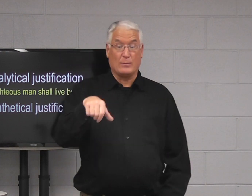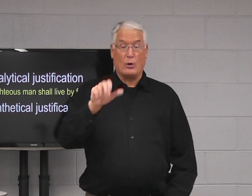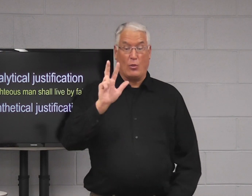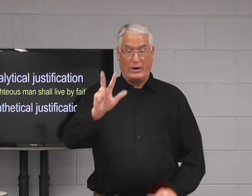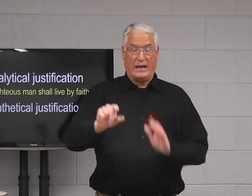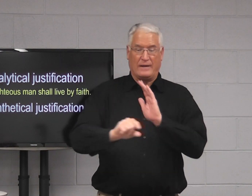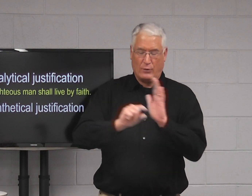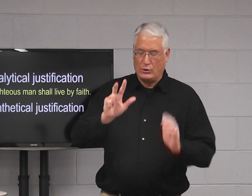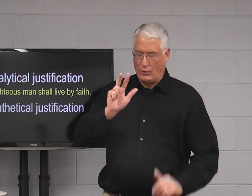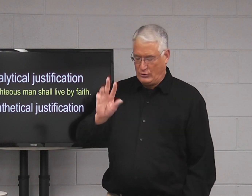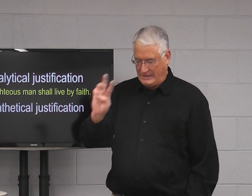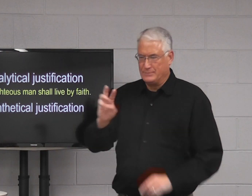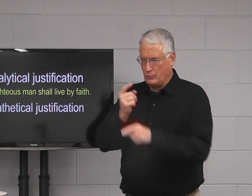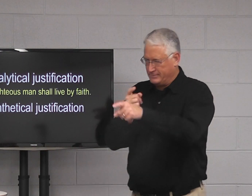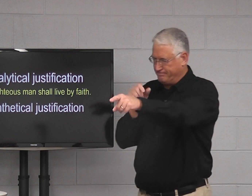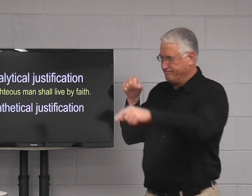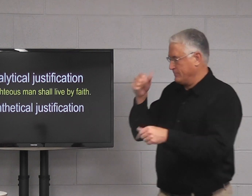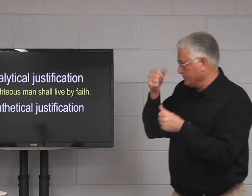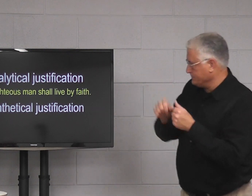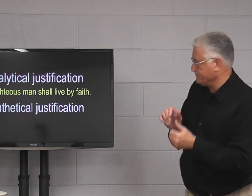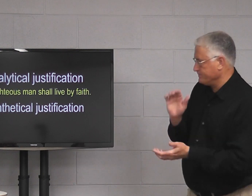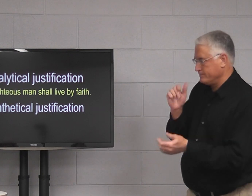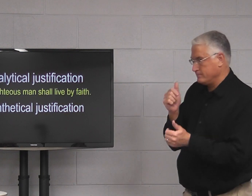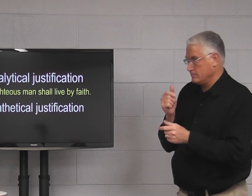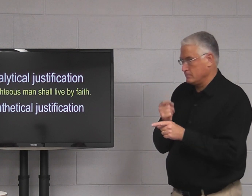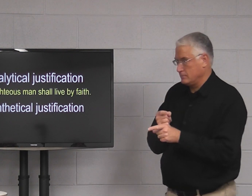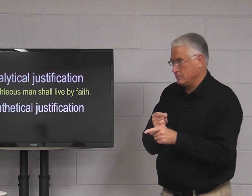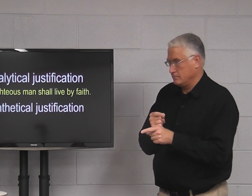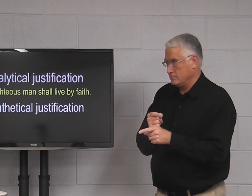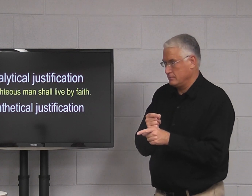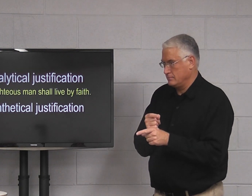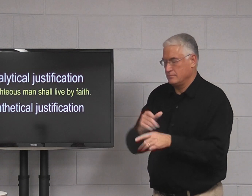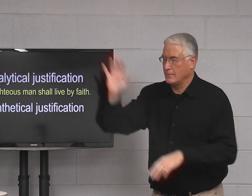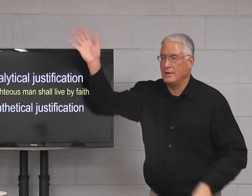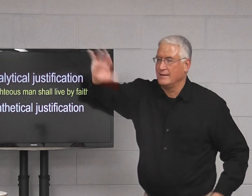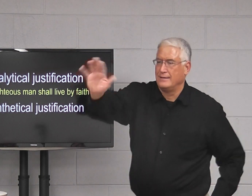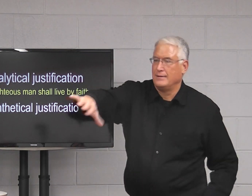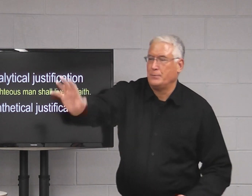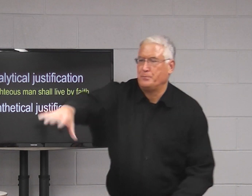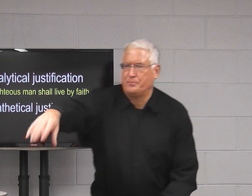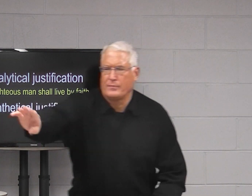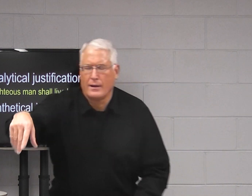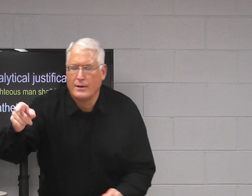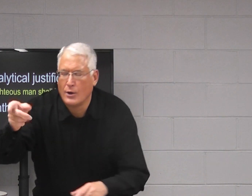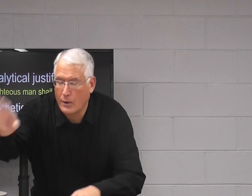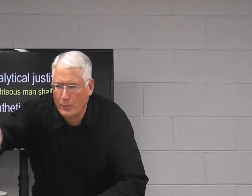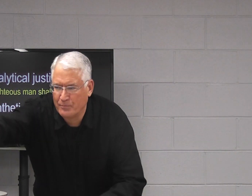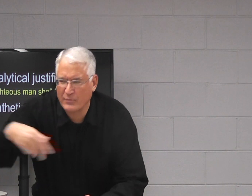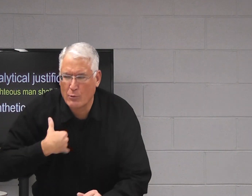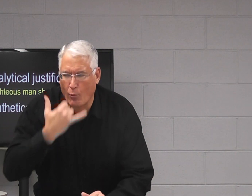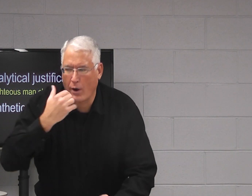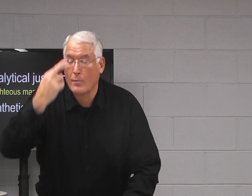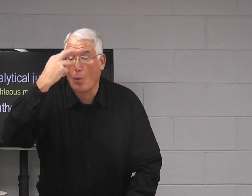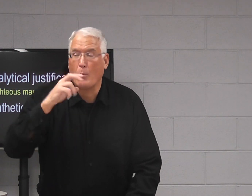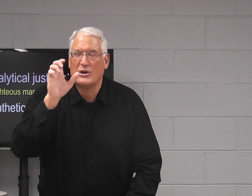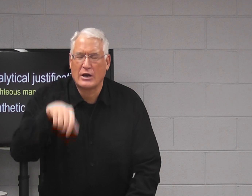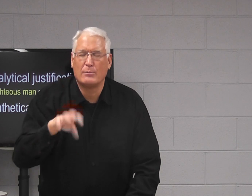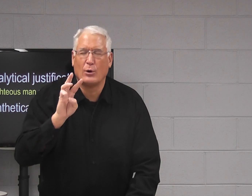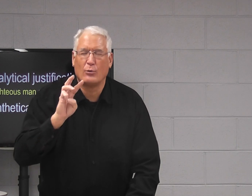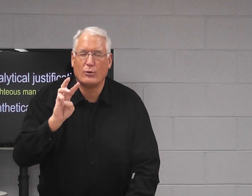Romans chapter 3 verse 20, chapter 3 verse 26, wait a minute, no, it's not, wait a minute, I'm wrong, Romans